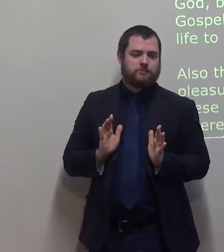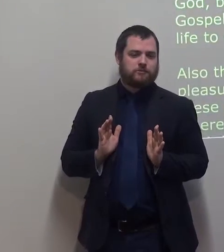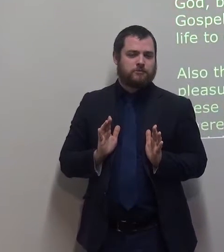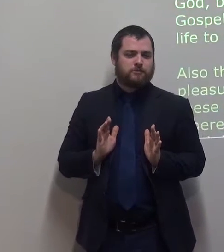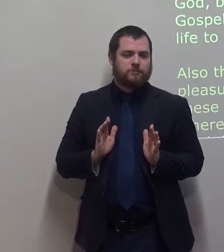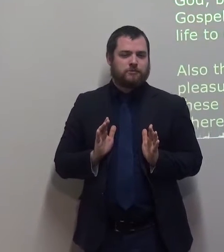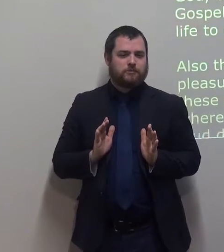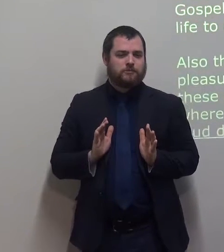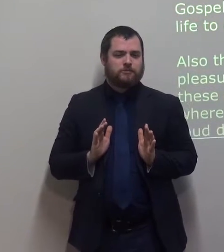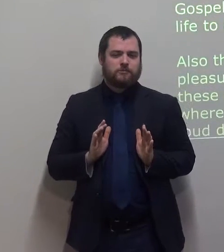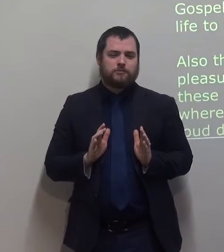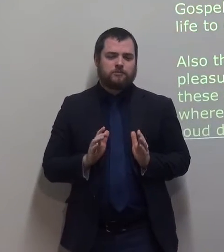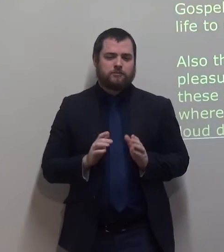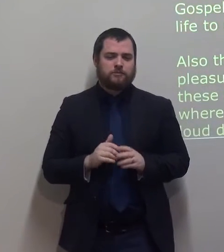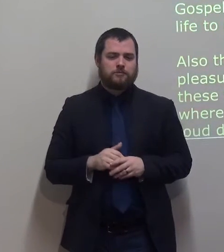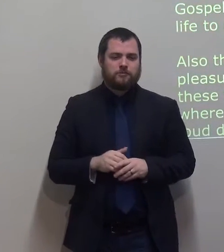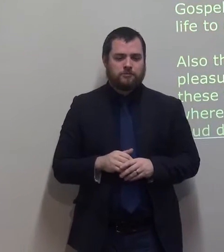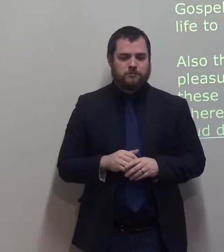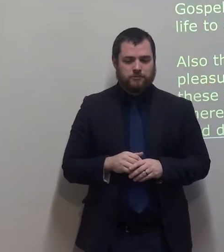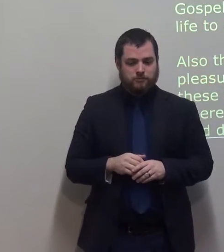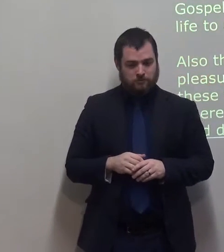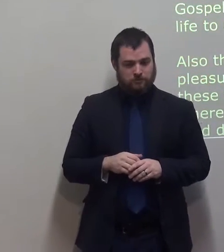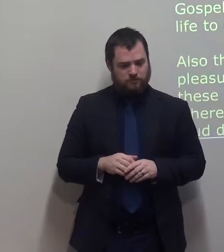also there will be people who have good pleasure more than God.